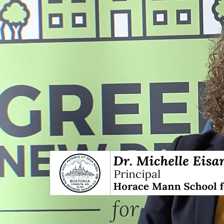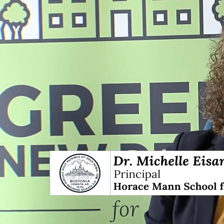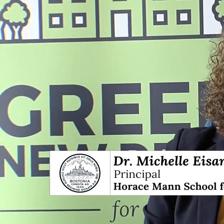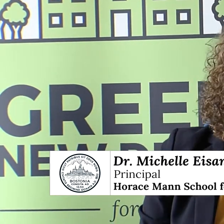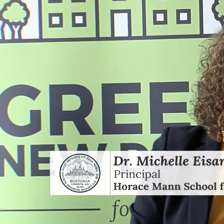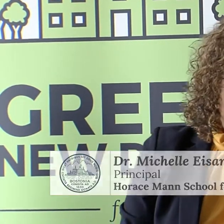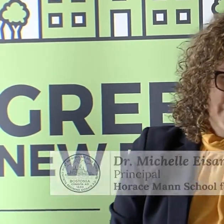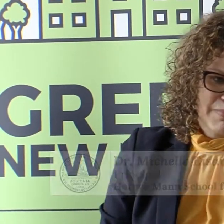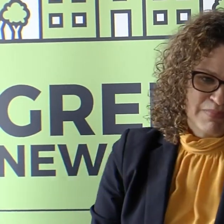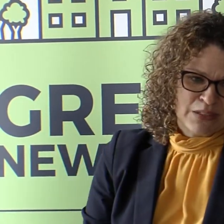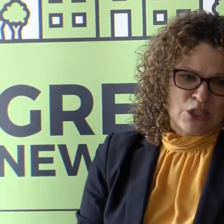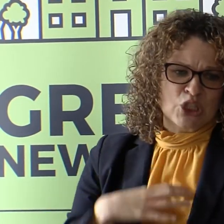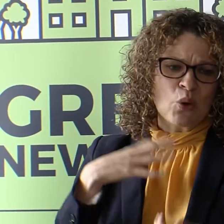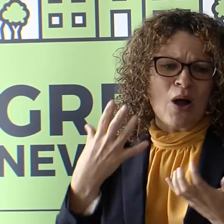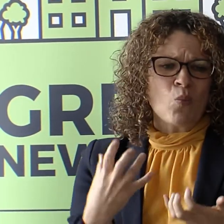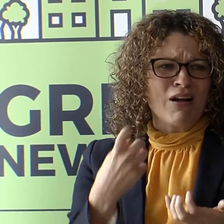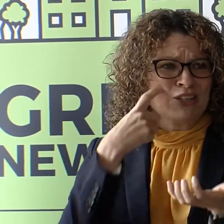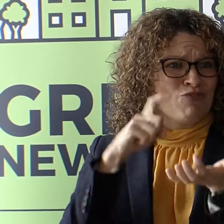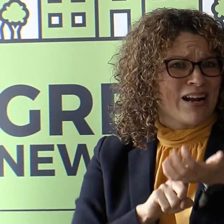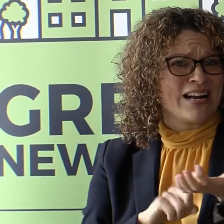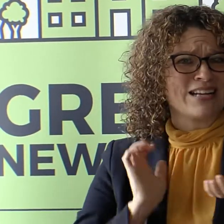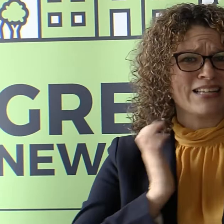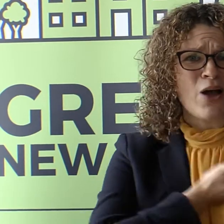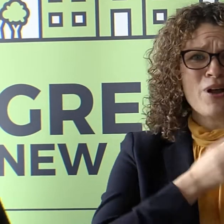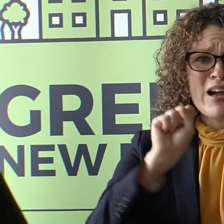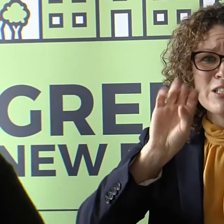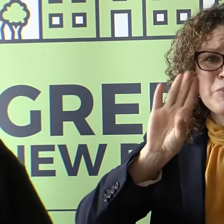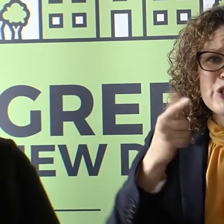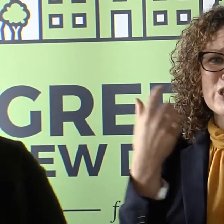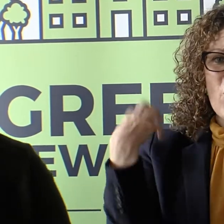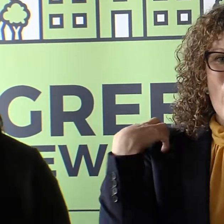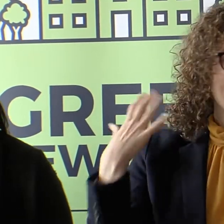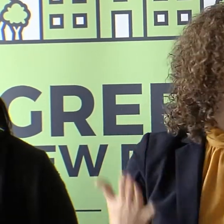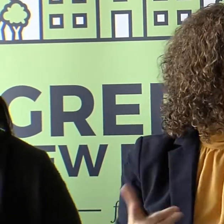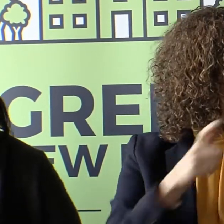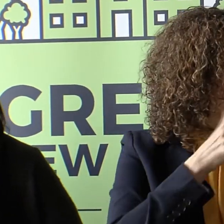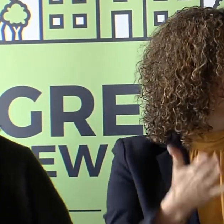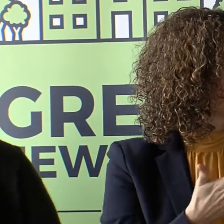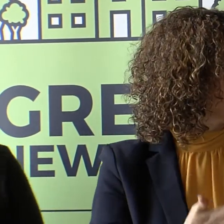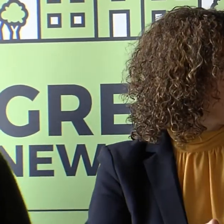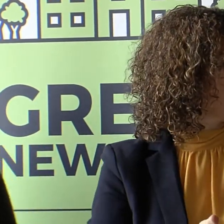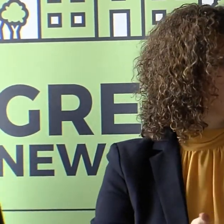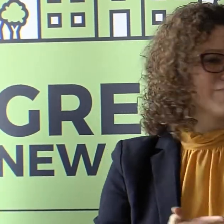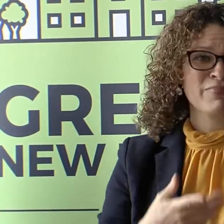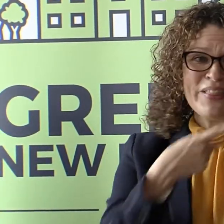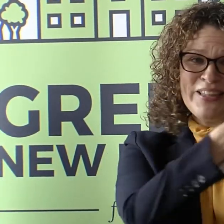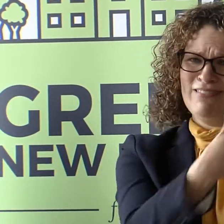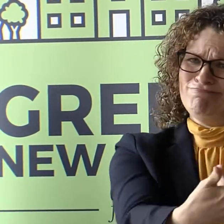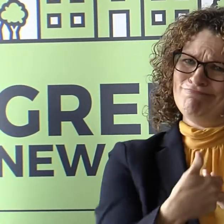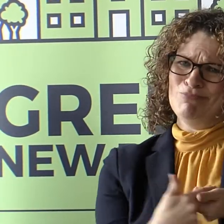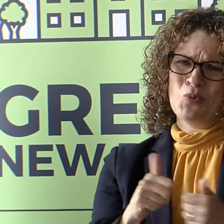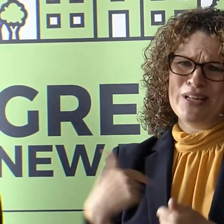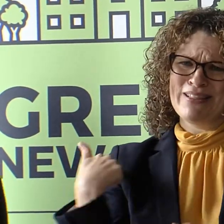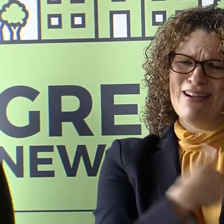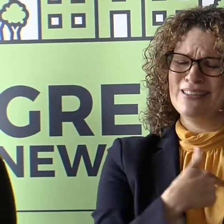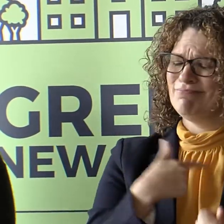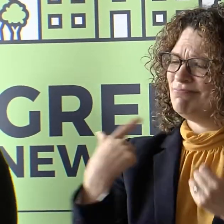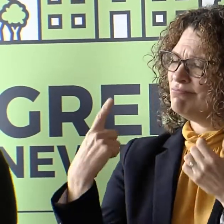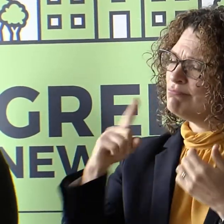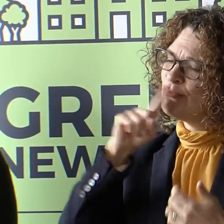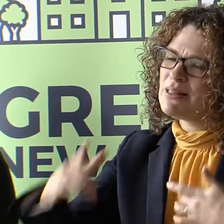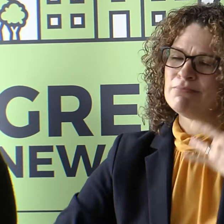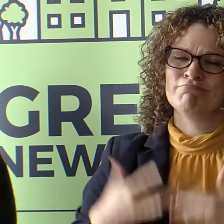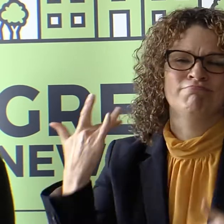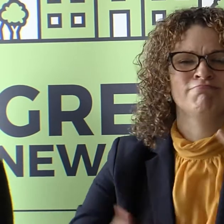surrounding districts as well. So, a quick recognition to our student body government officers who are